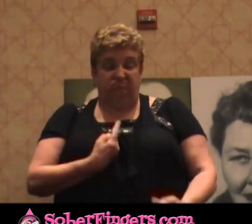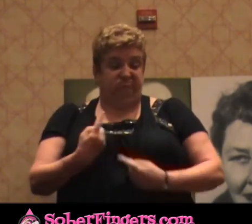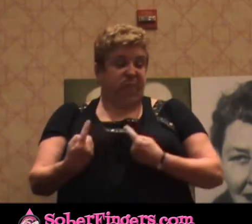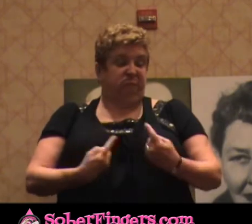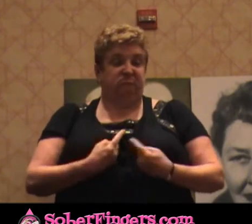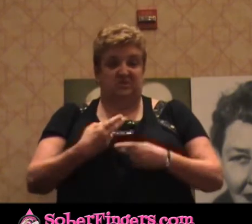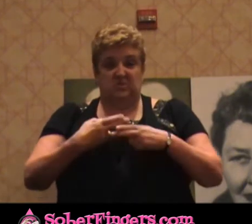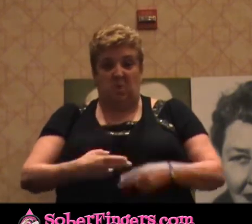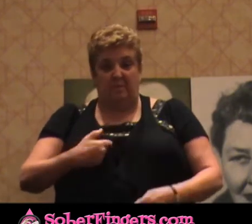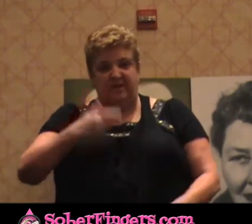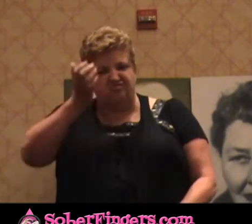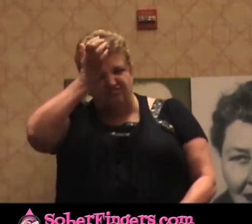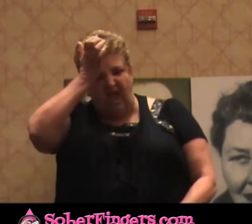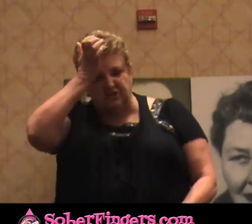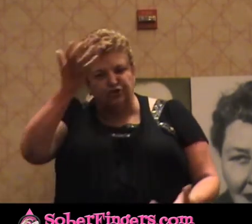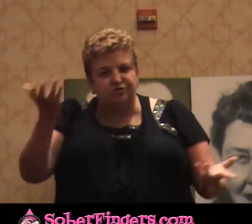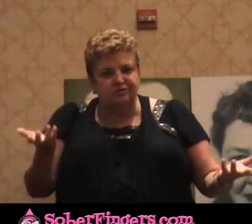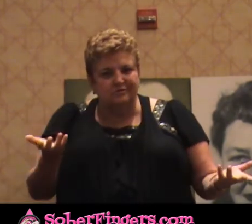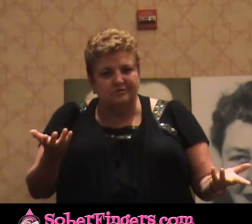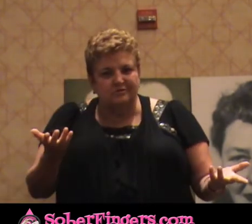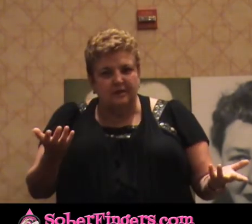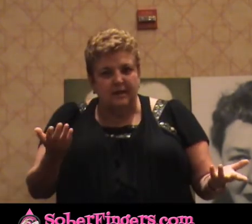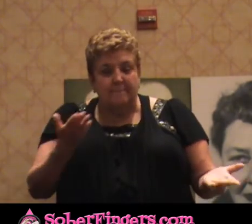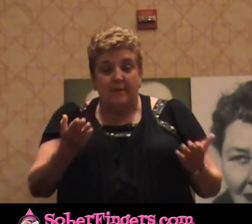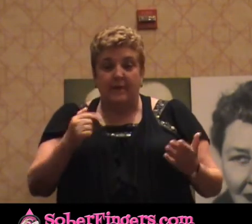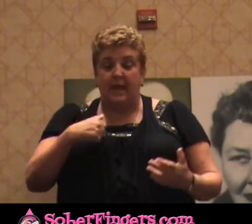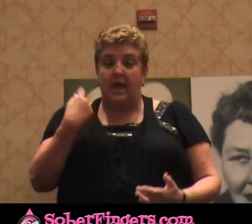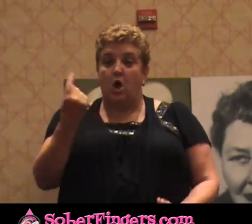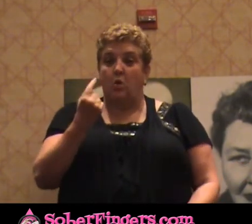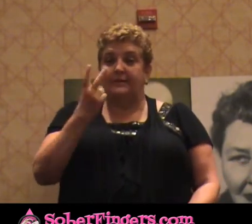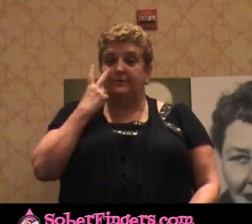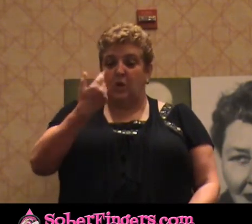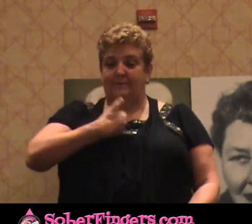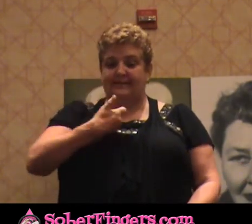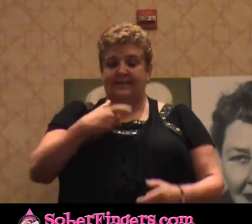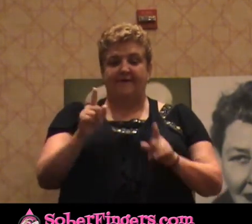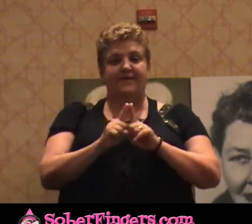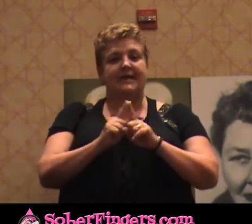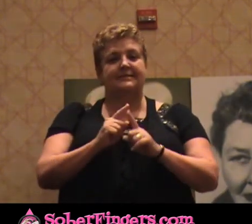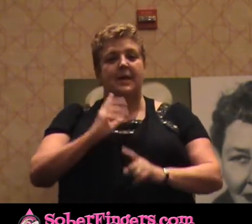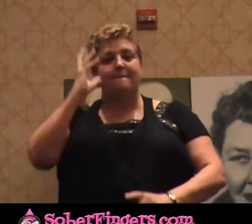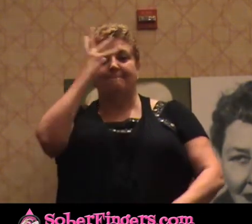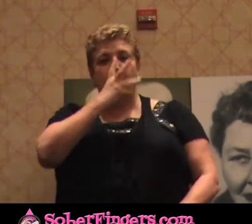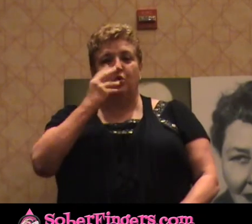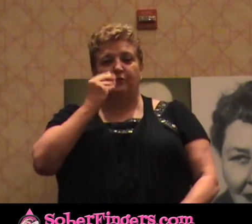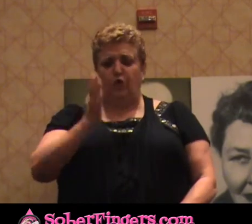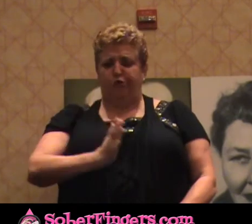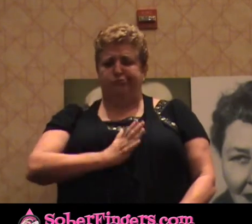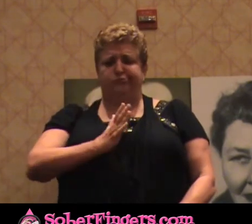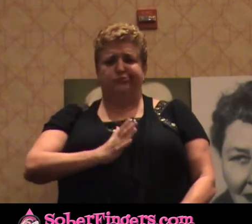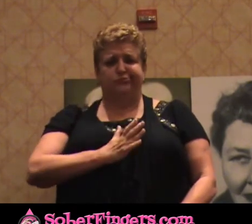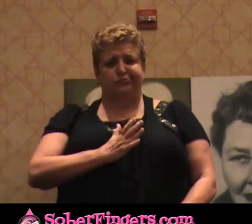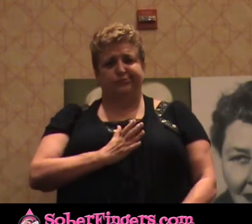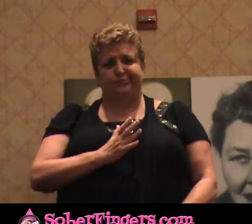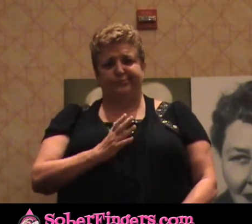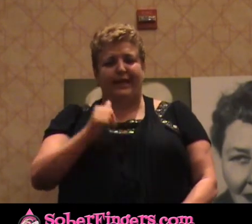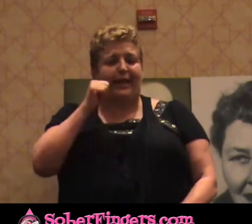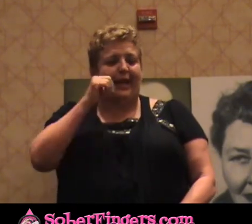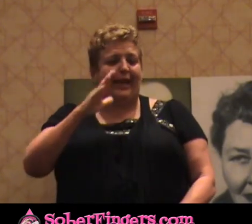Maybe I always saw myself as beautiful and polished and ladylike, but they always saw me as trash and they always talked to me like trash.